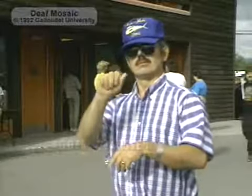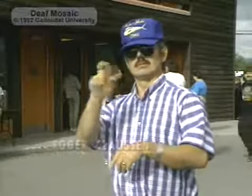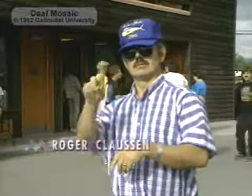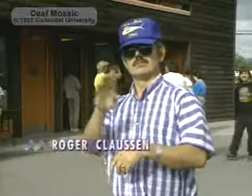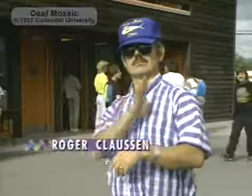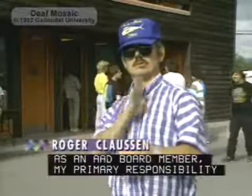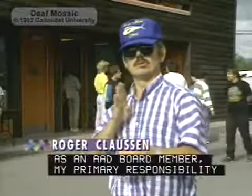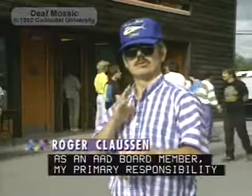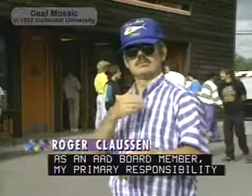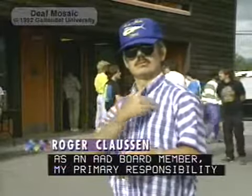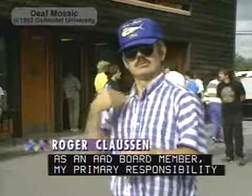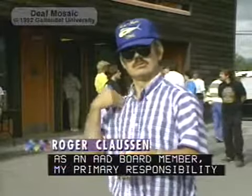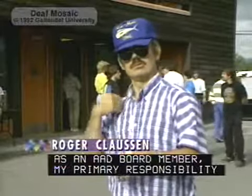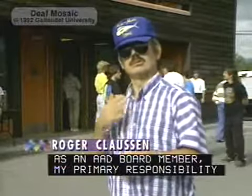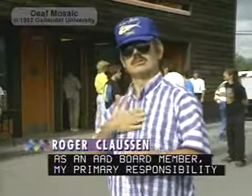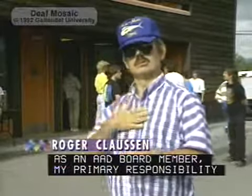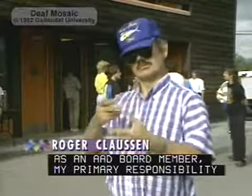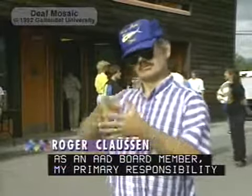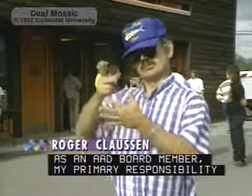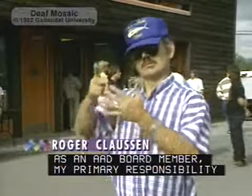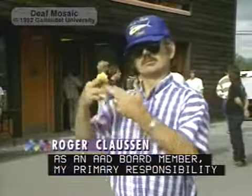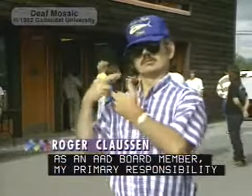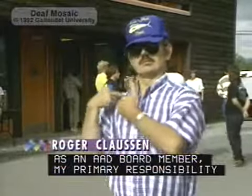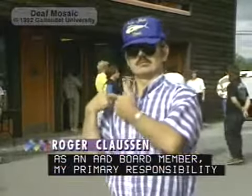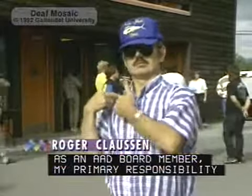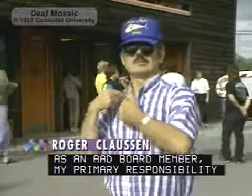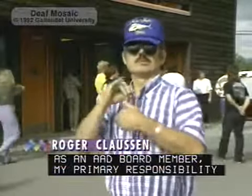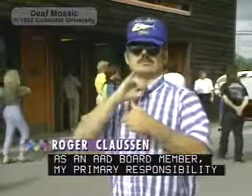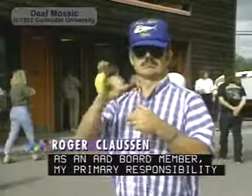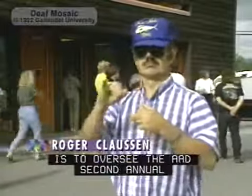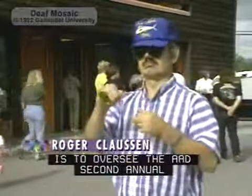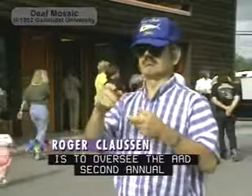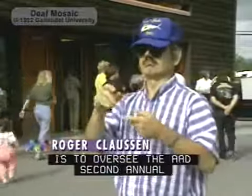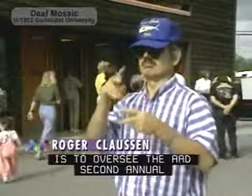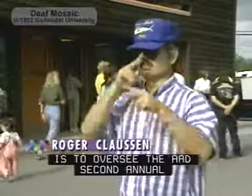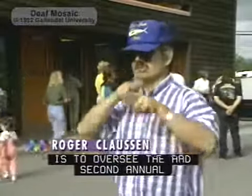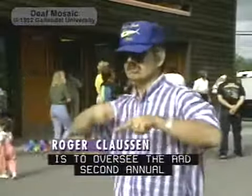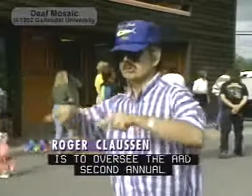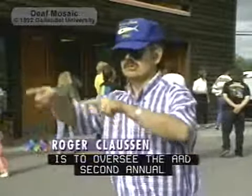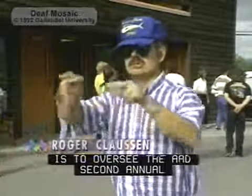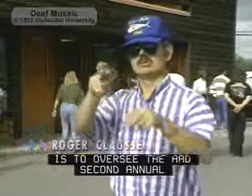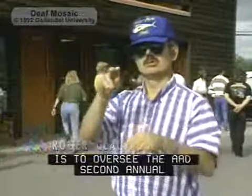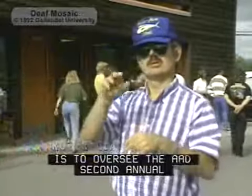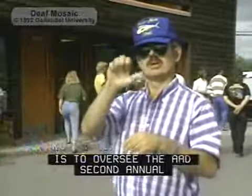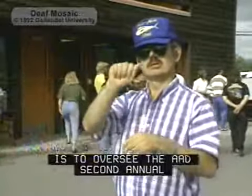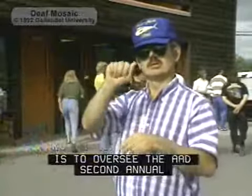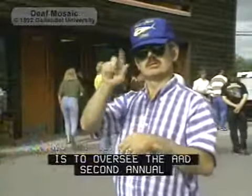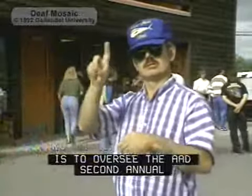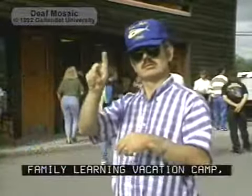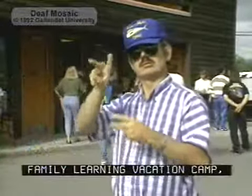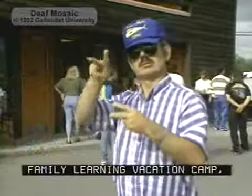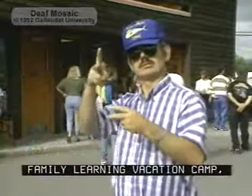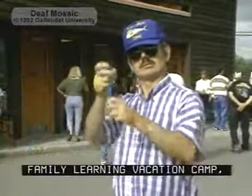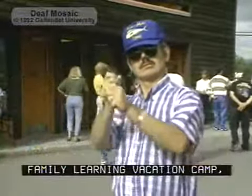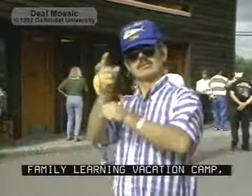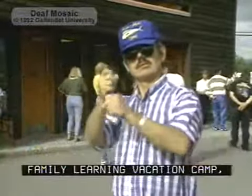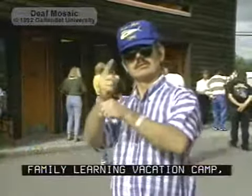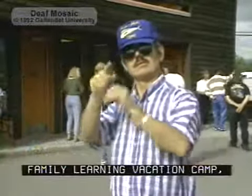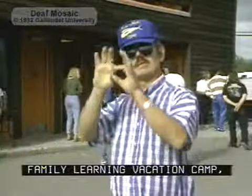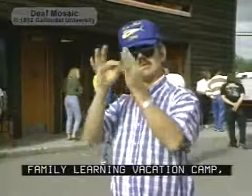As an AAD board member, my primary responsibility is to oversee the AAD Second Annual Family Learning Vacation Camp